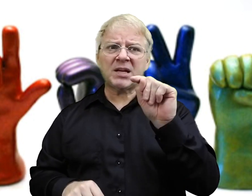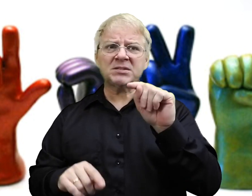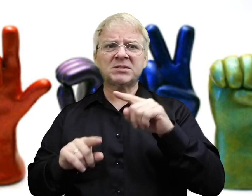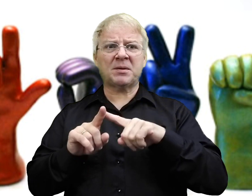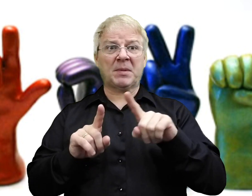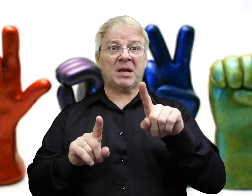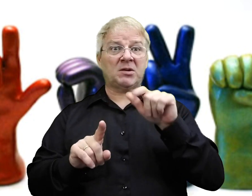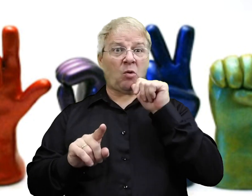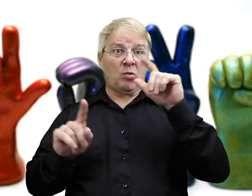And try your best.